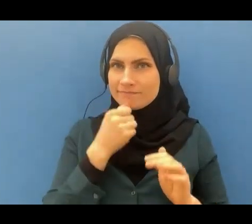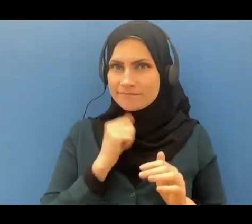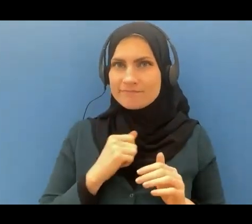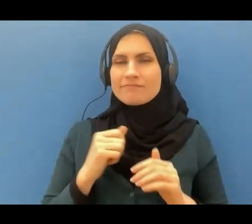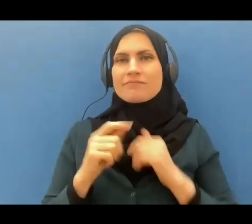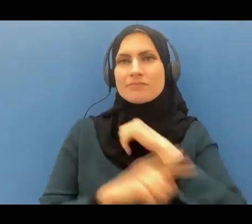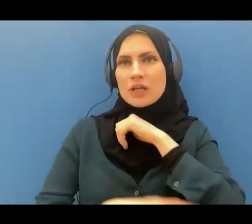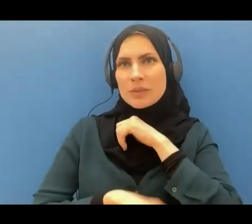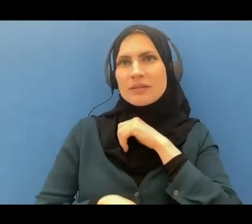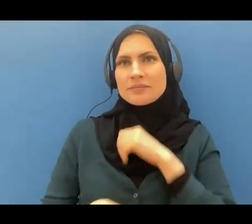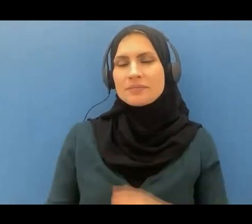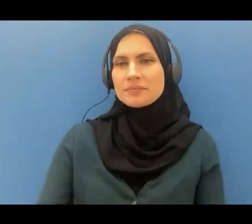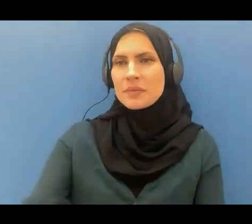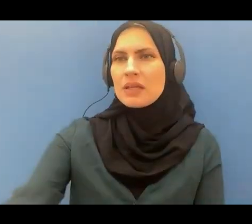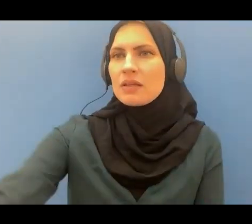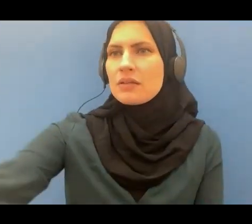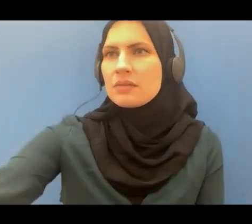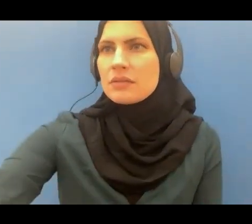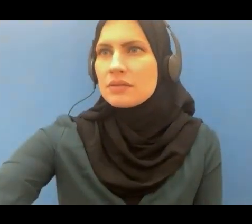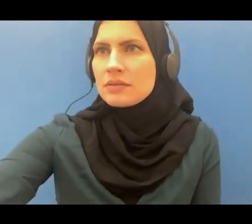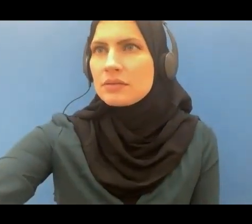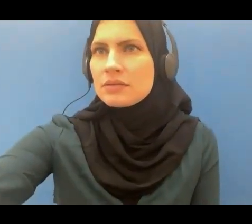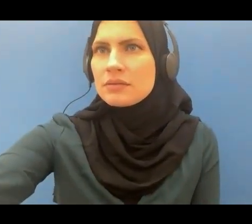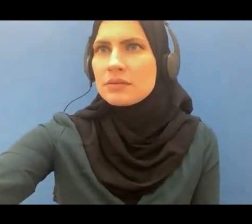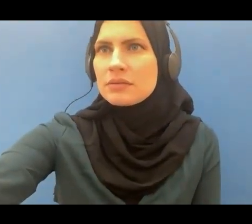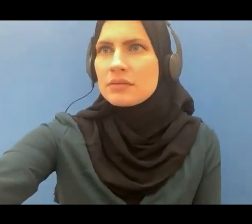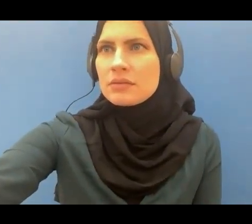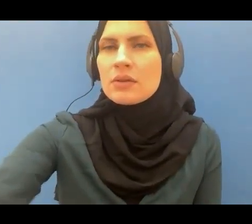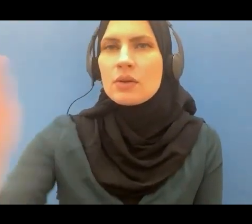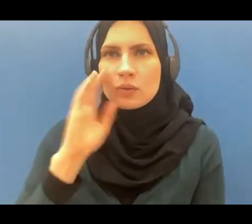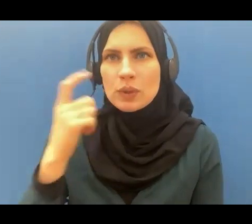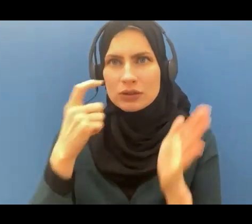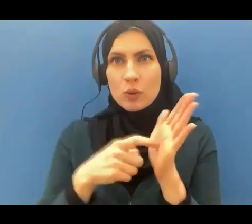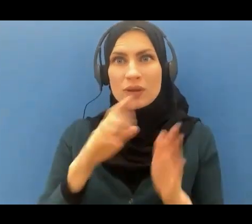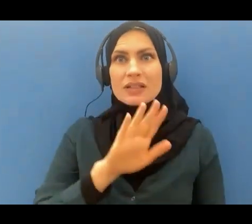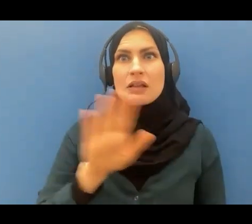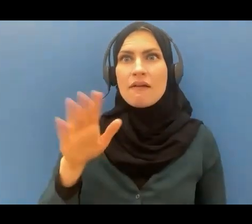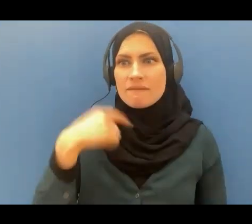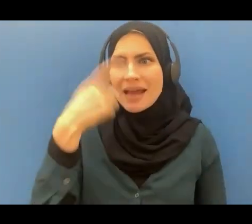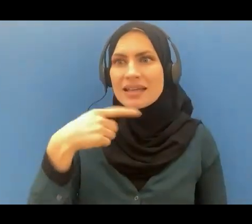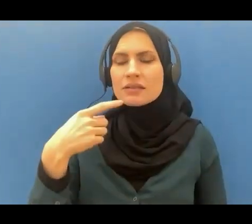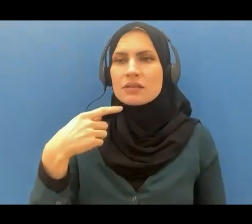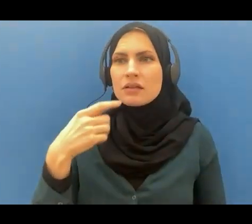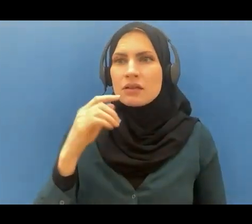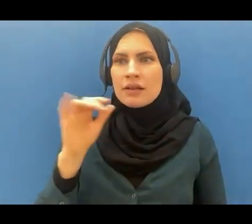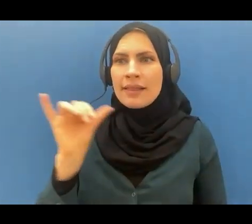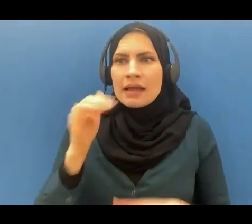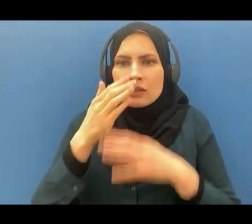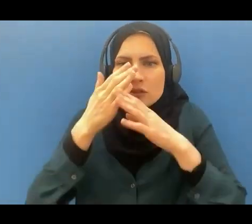so you will see their faces turning dark then the ayah concludes by saying